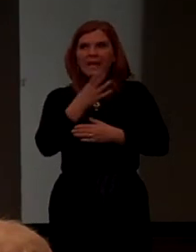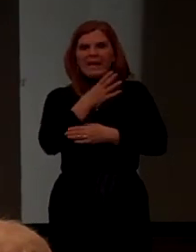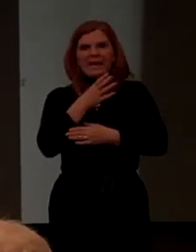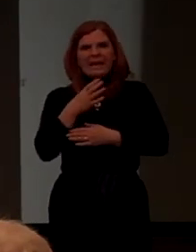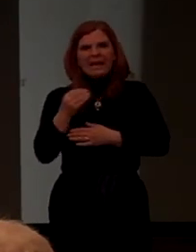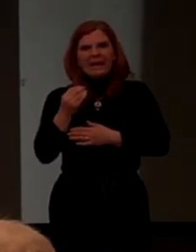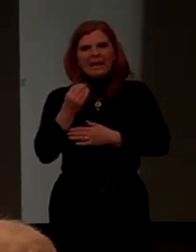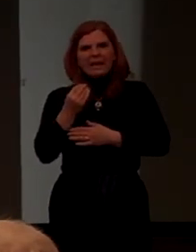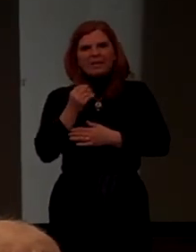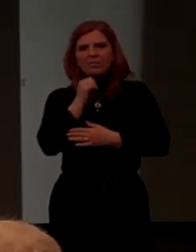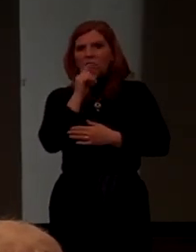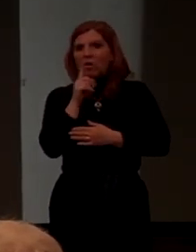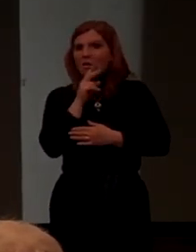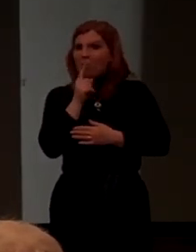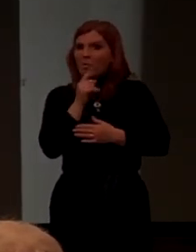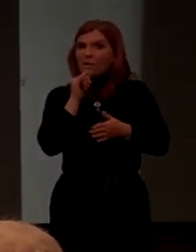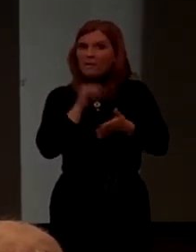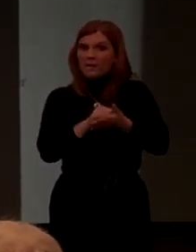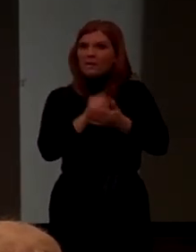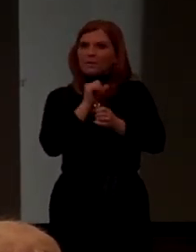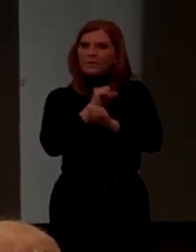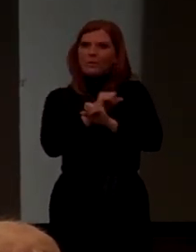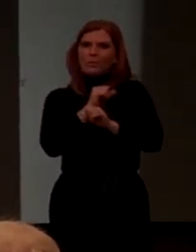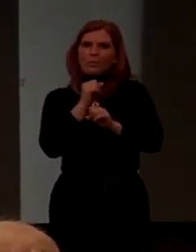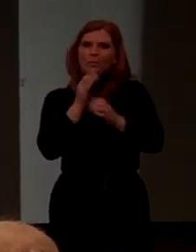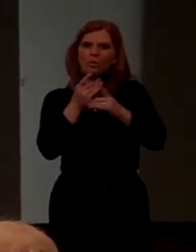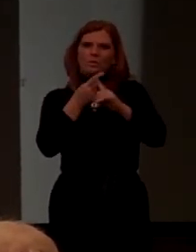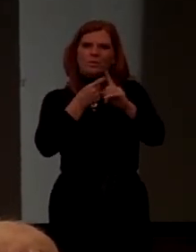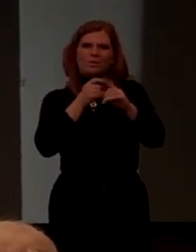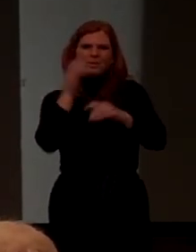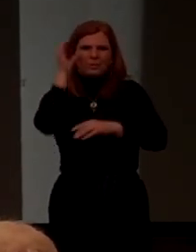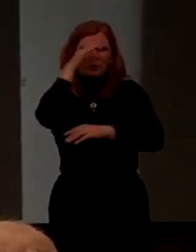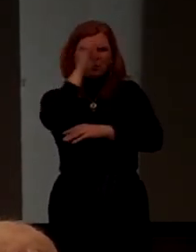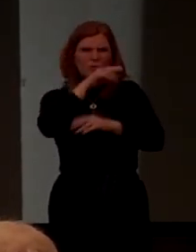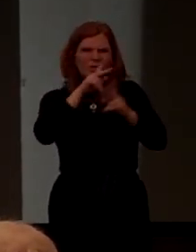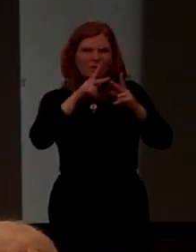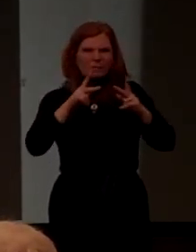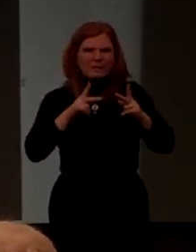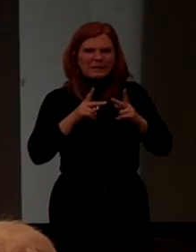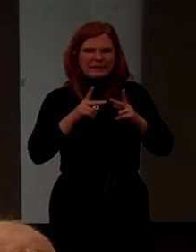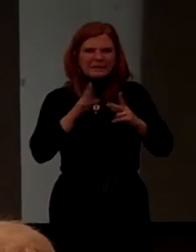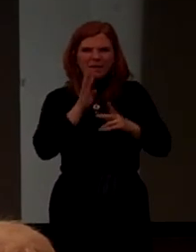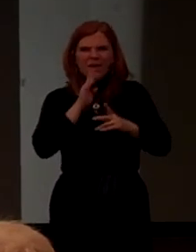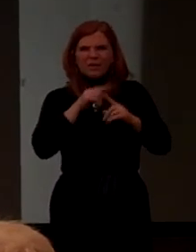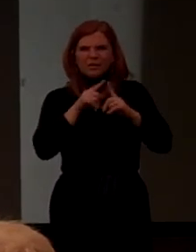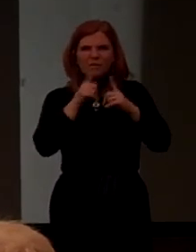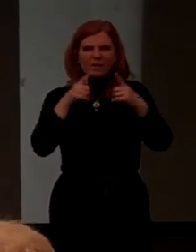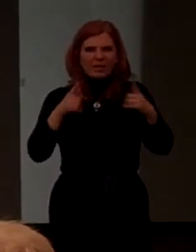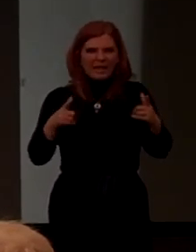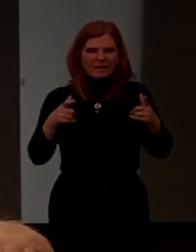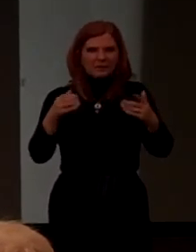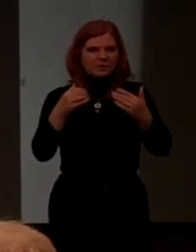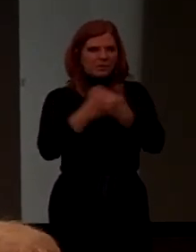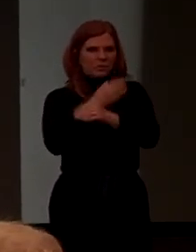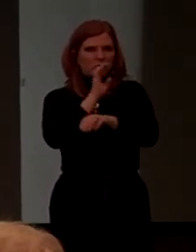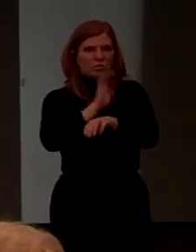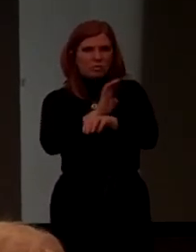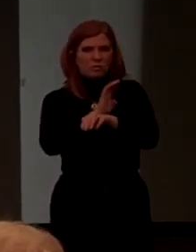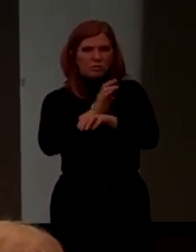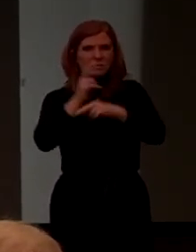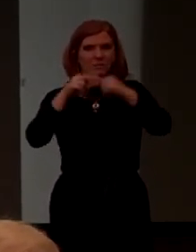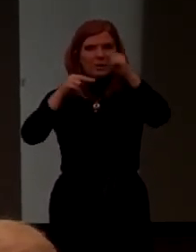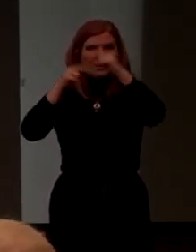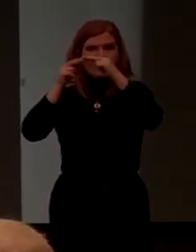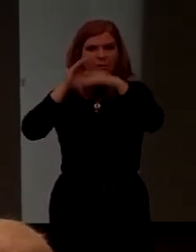And not only that, but the workers come from strange places, speak different languages. There are new churches that are going